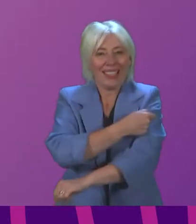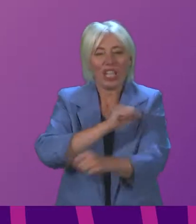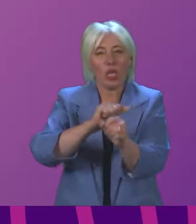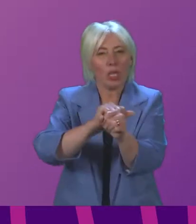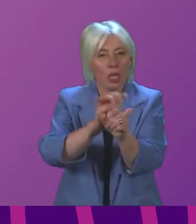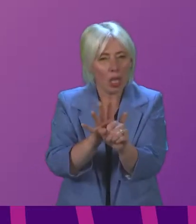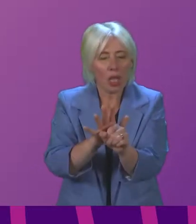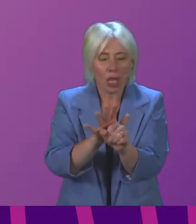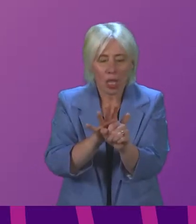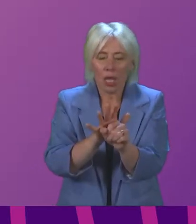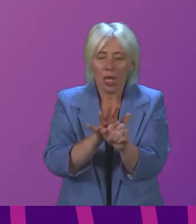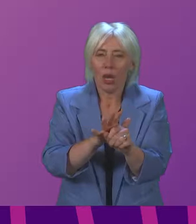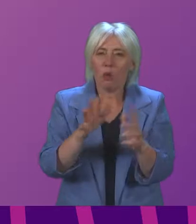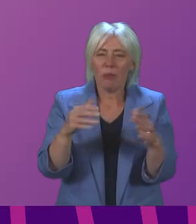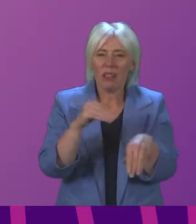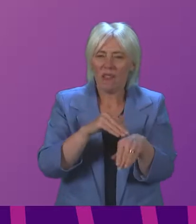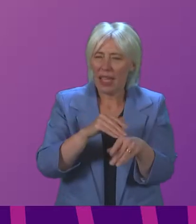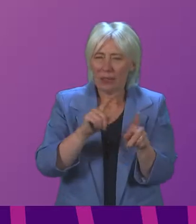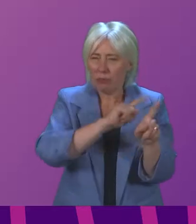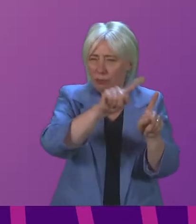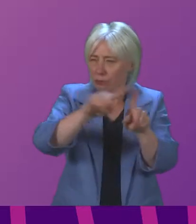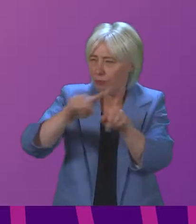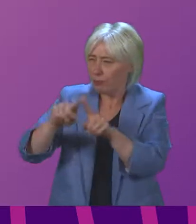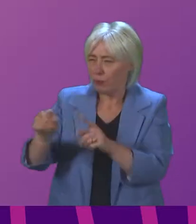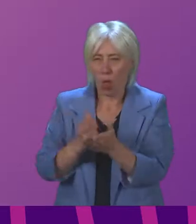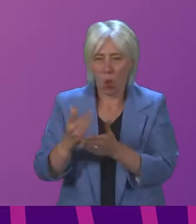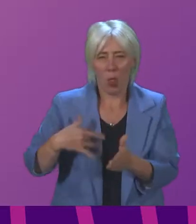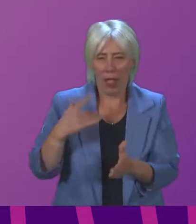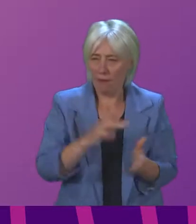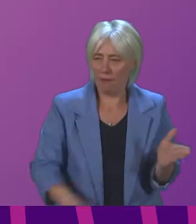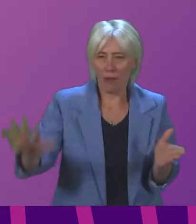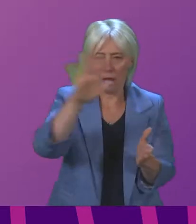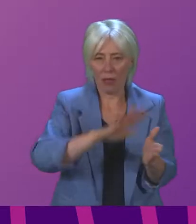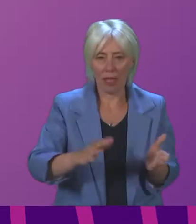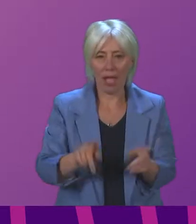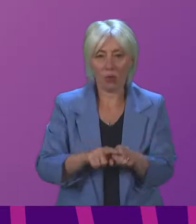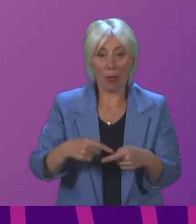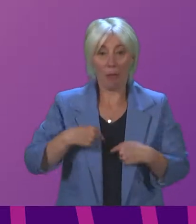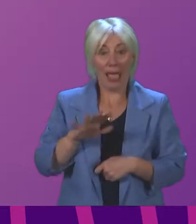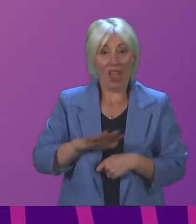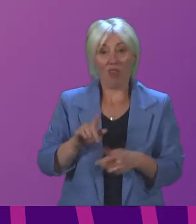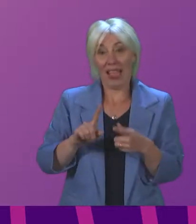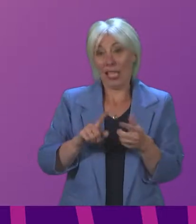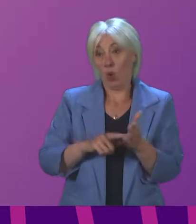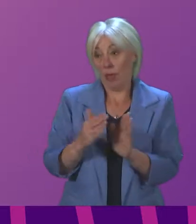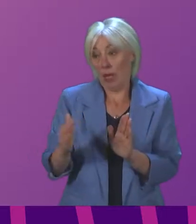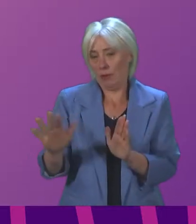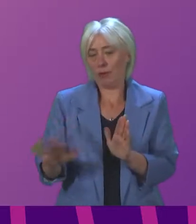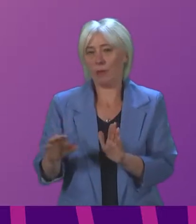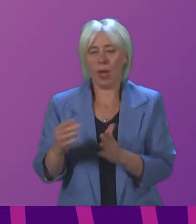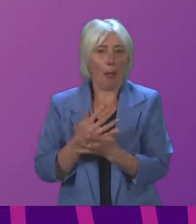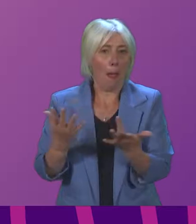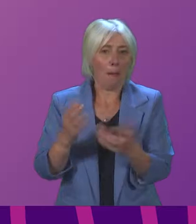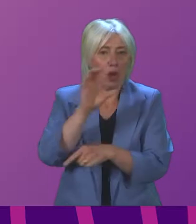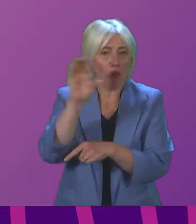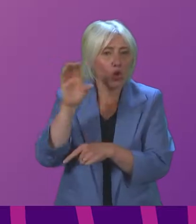telling impact in a number of ways and across all sectors of life in Scotland and of course in Mac and Stixi and East London. In retail, many of our high